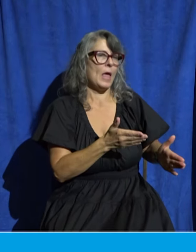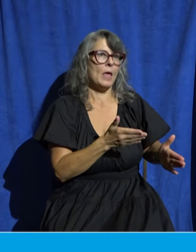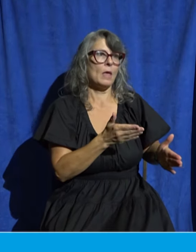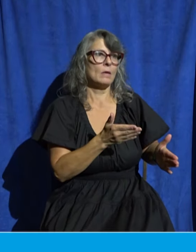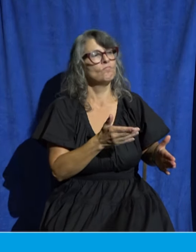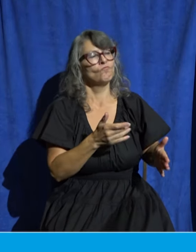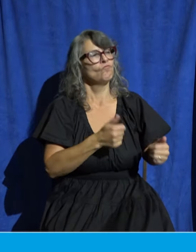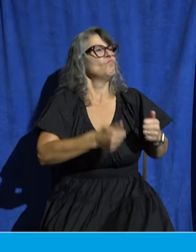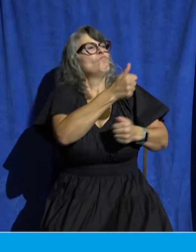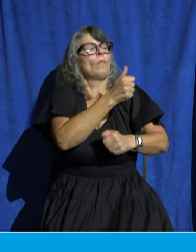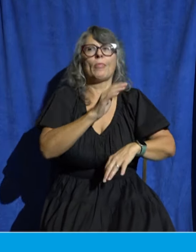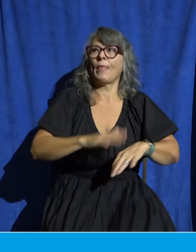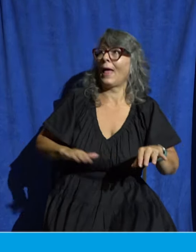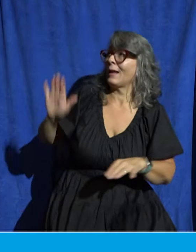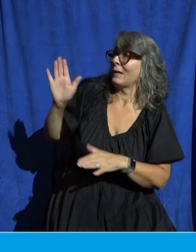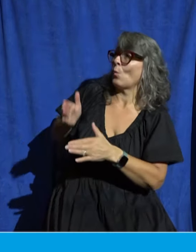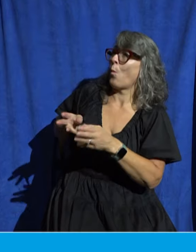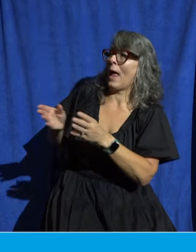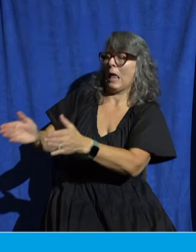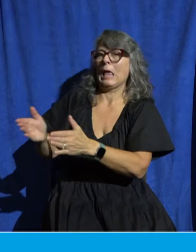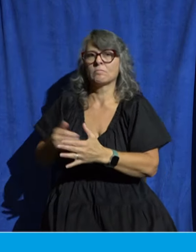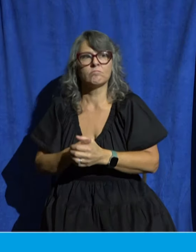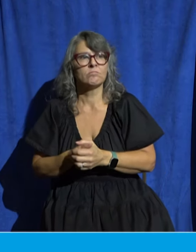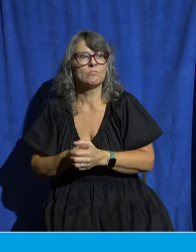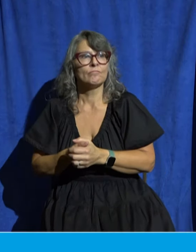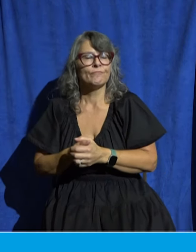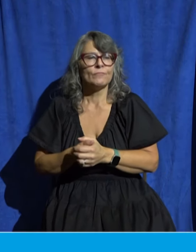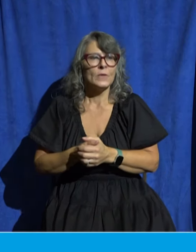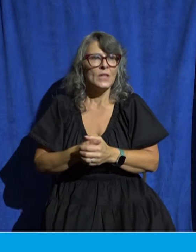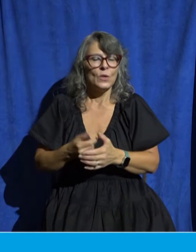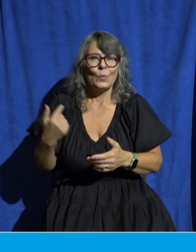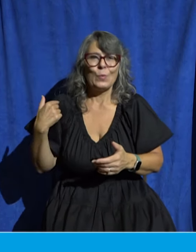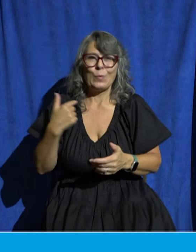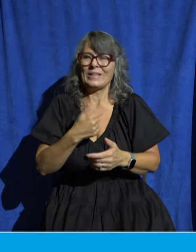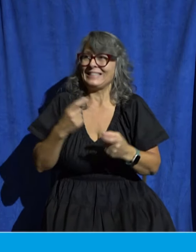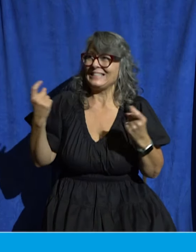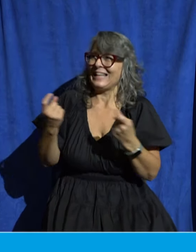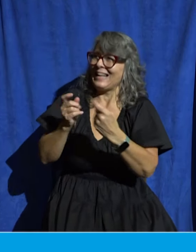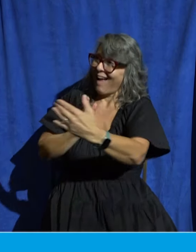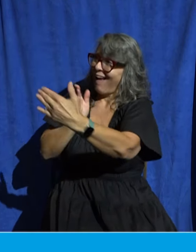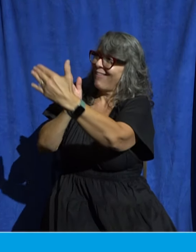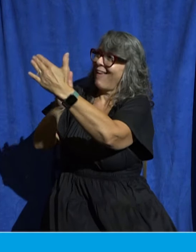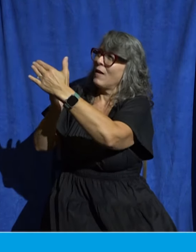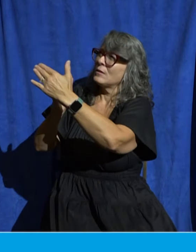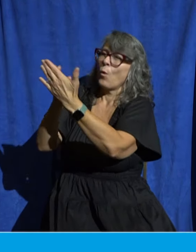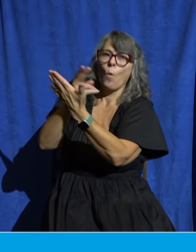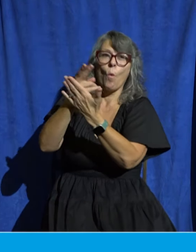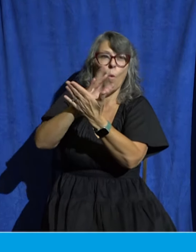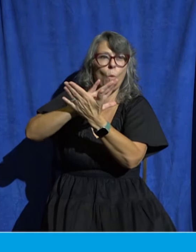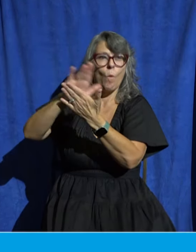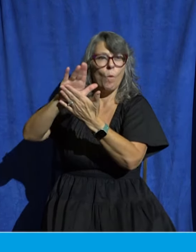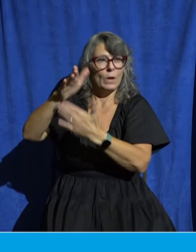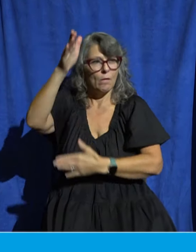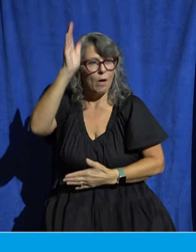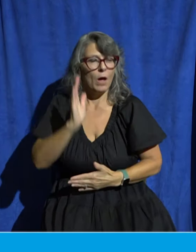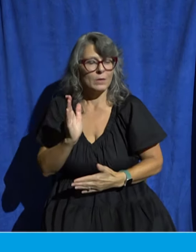wrath. Sin against an infinitely holy God leads to eternal separation from him.